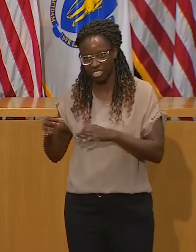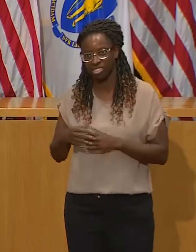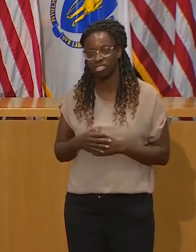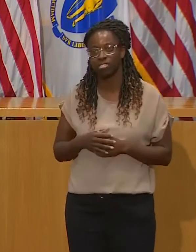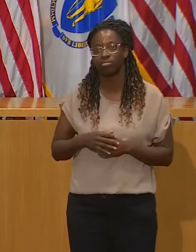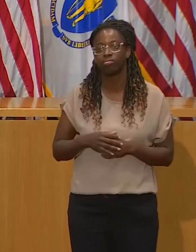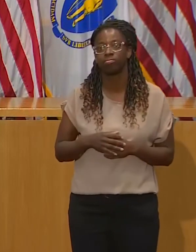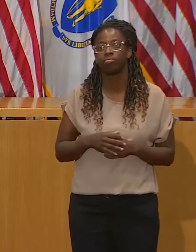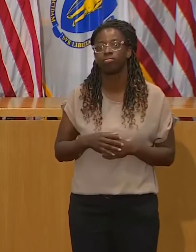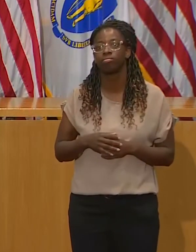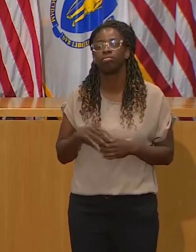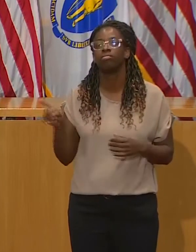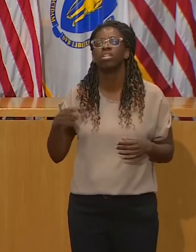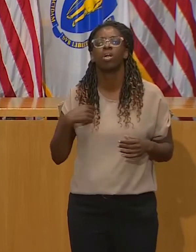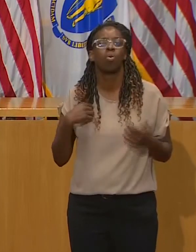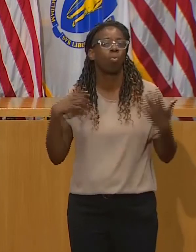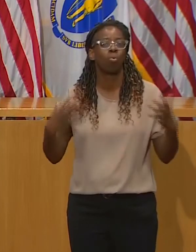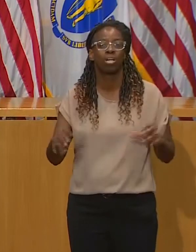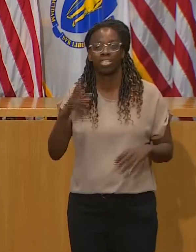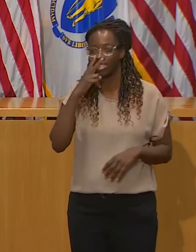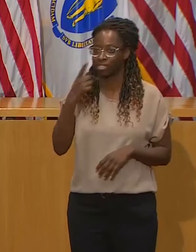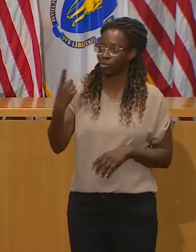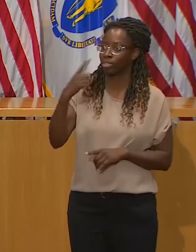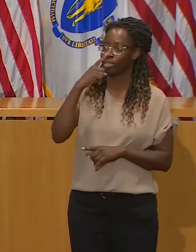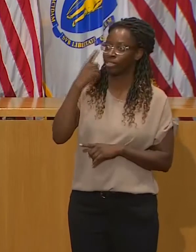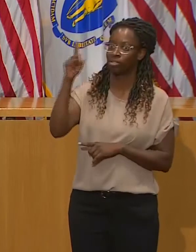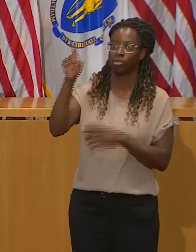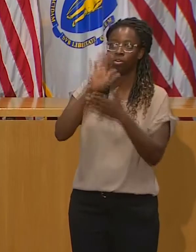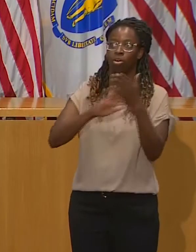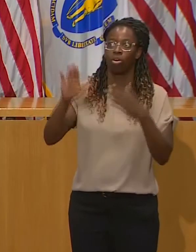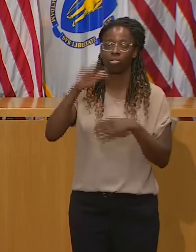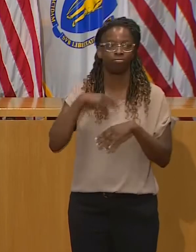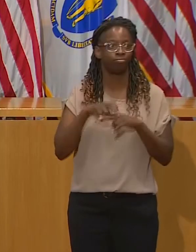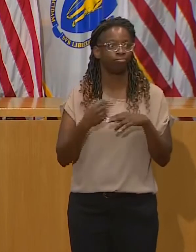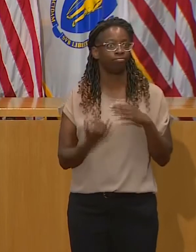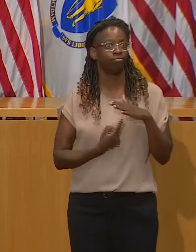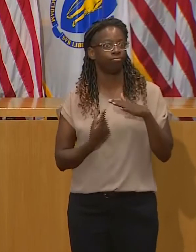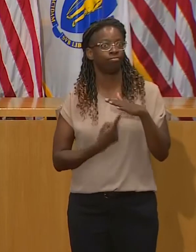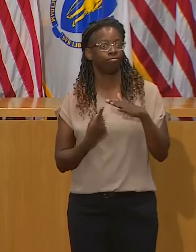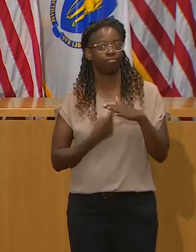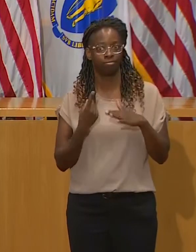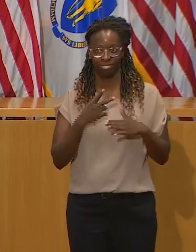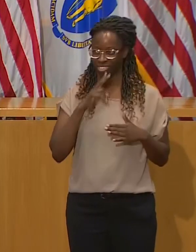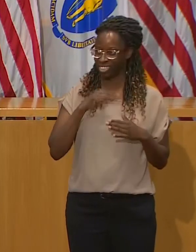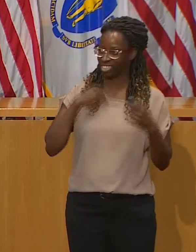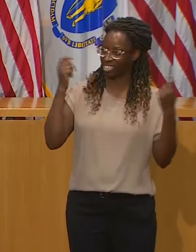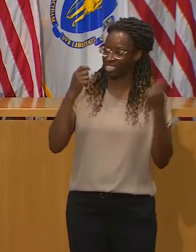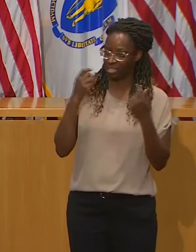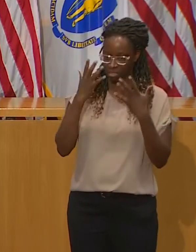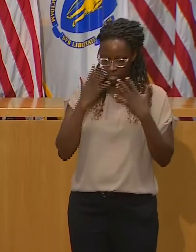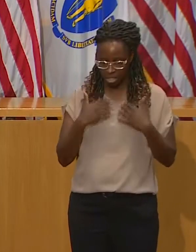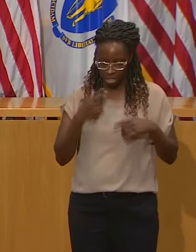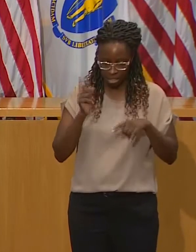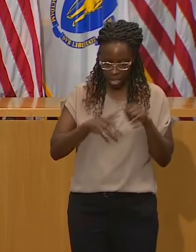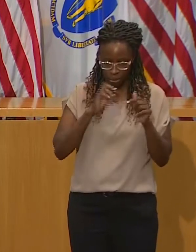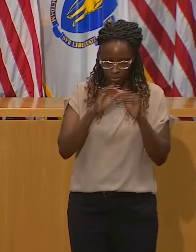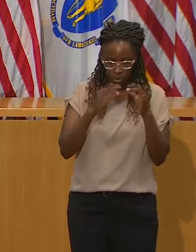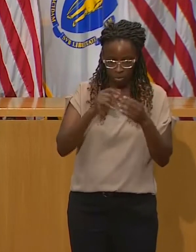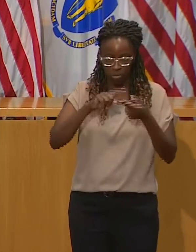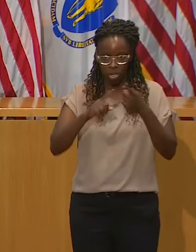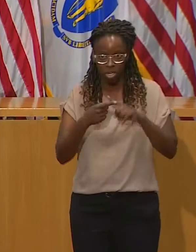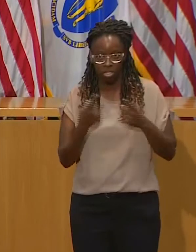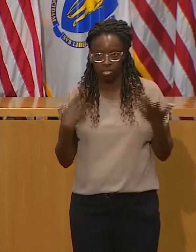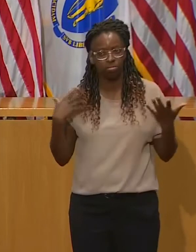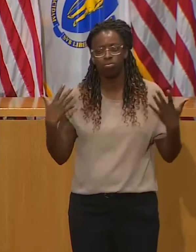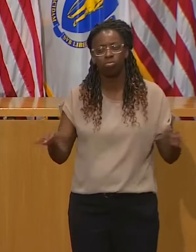connection. So, if students are coming home, we have travel restrictions. So, if they're in a state